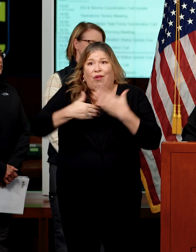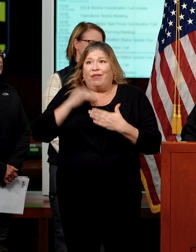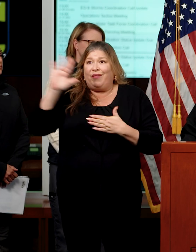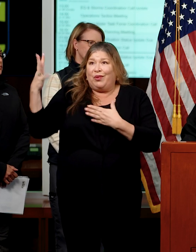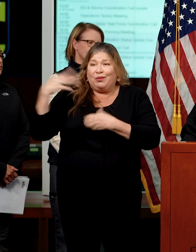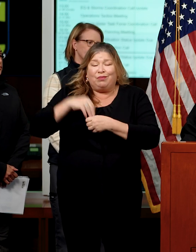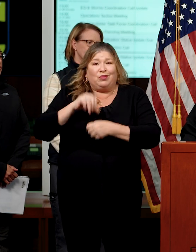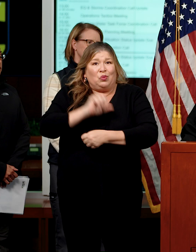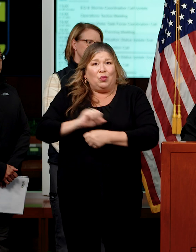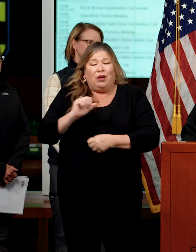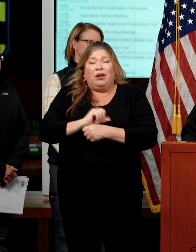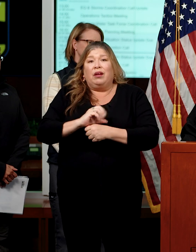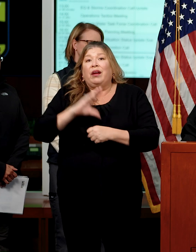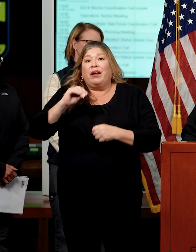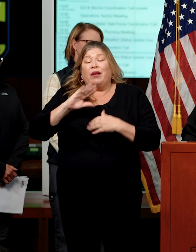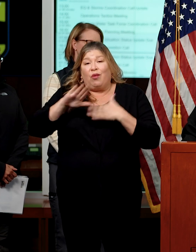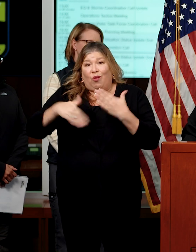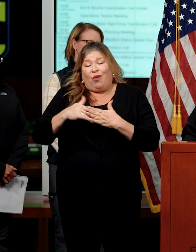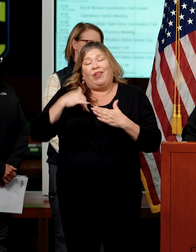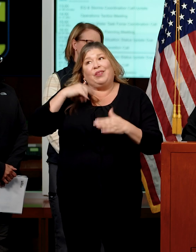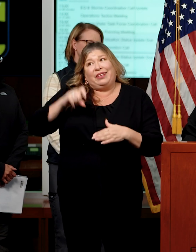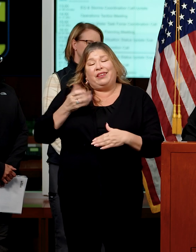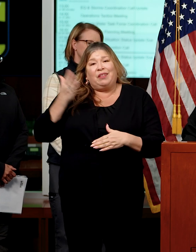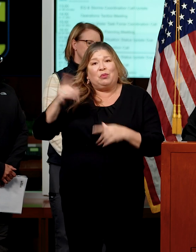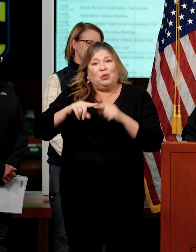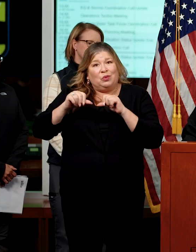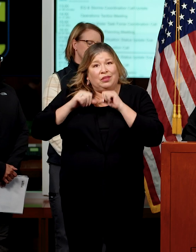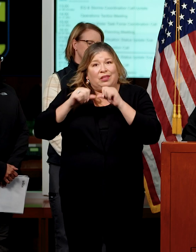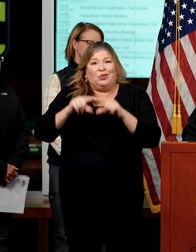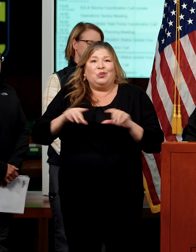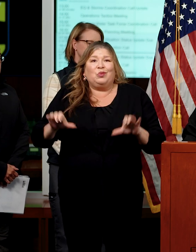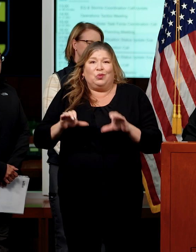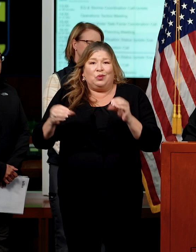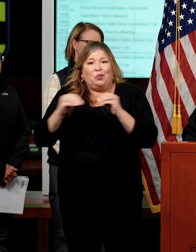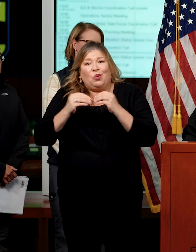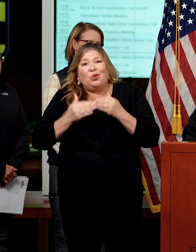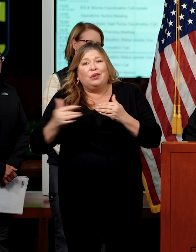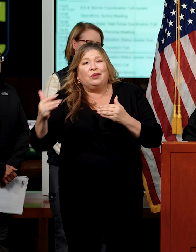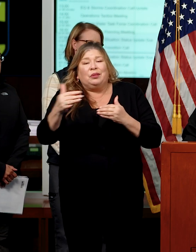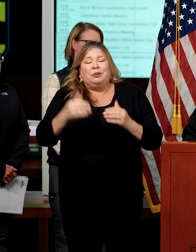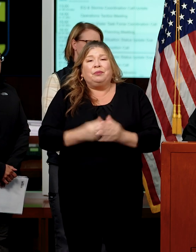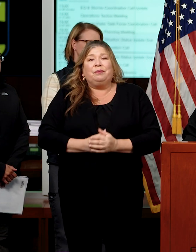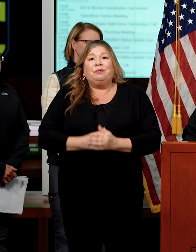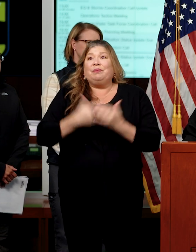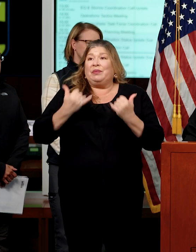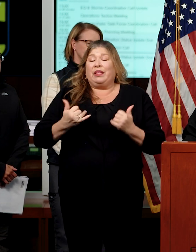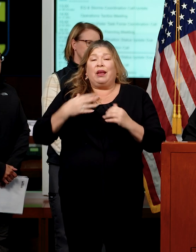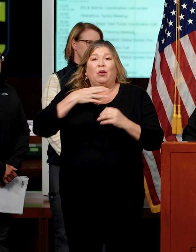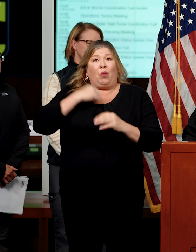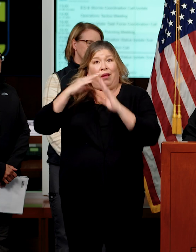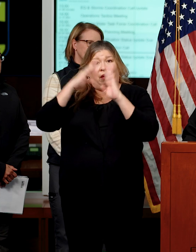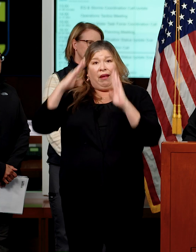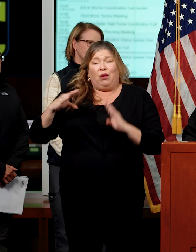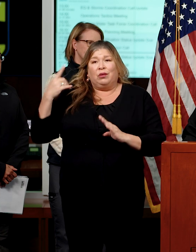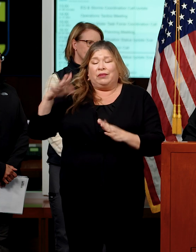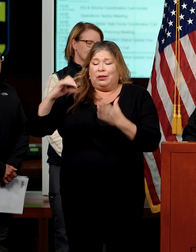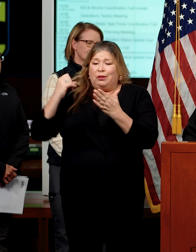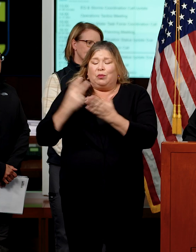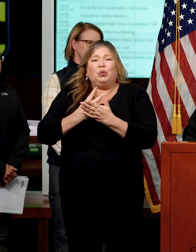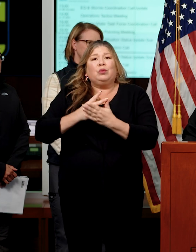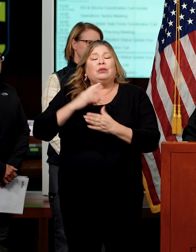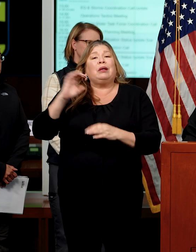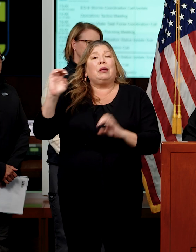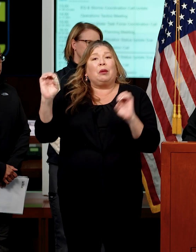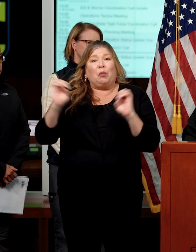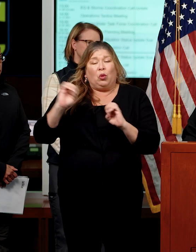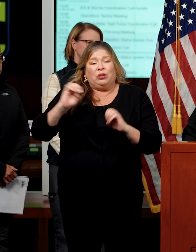and all that we will need them to continue to do. To date, the White House has approved an emergency declaration for